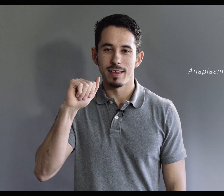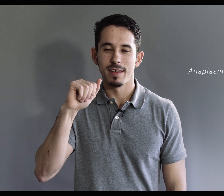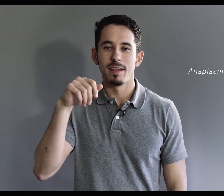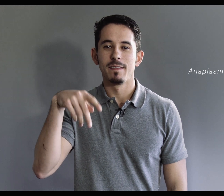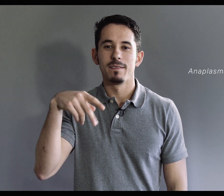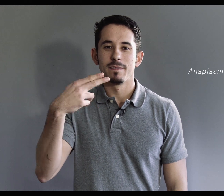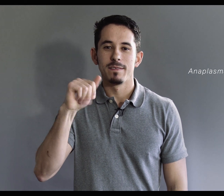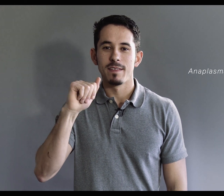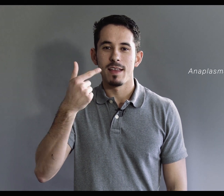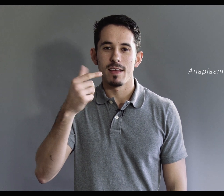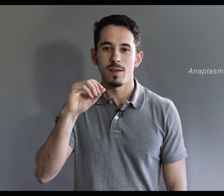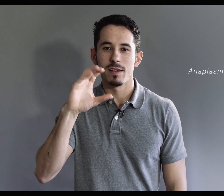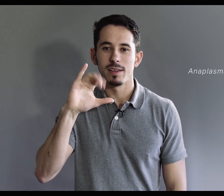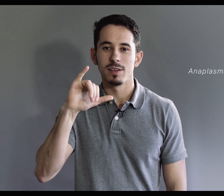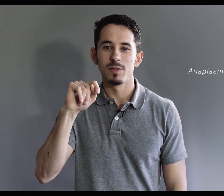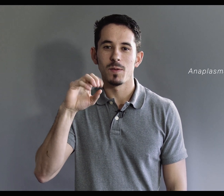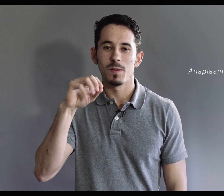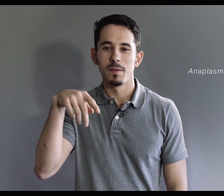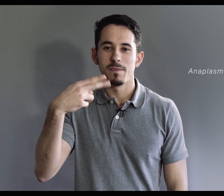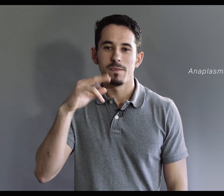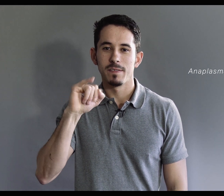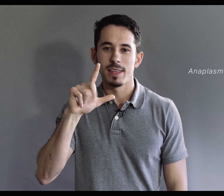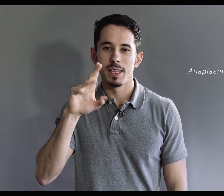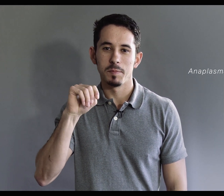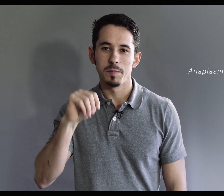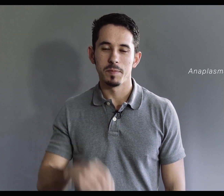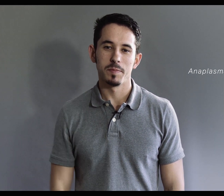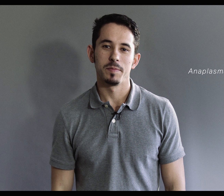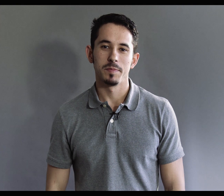-A-P-H-A-G-O-C-Y-T-O-P-H-I-L-U-M